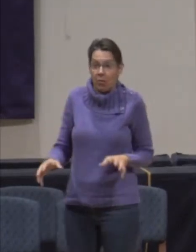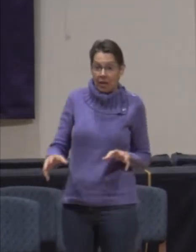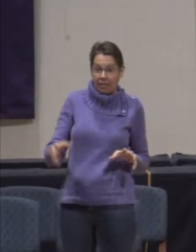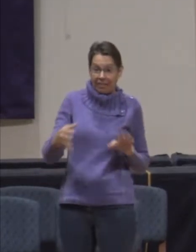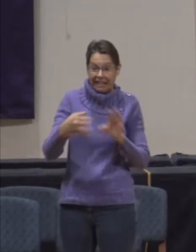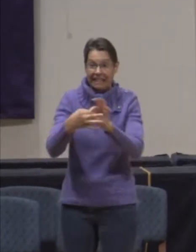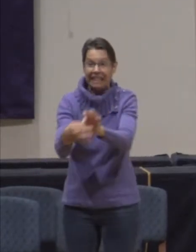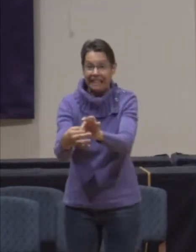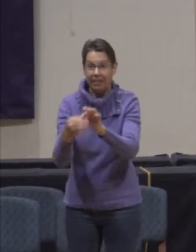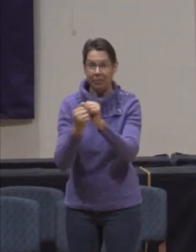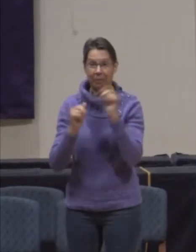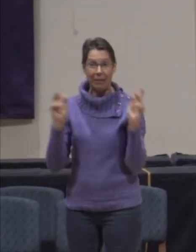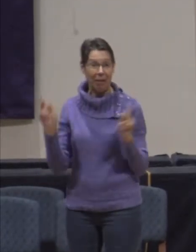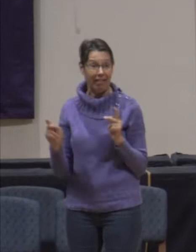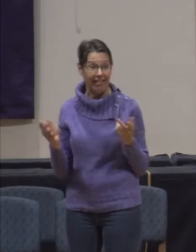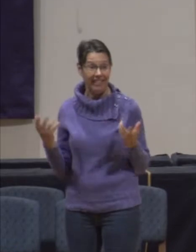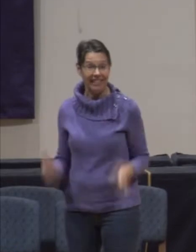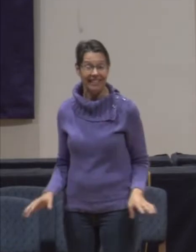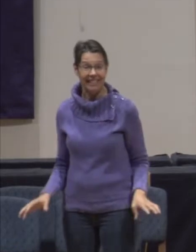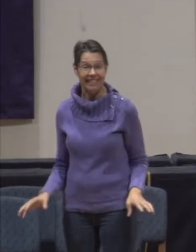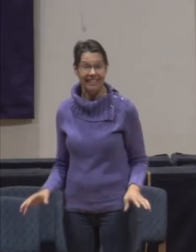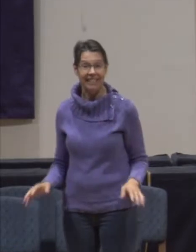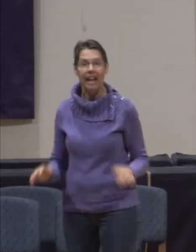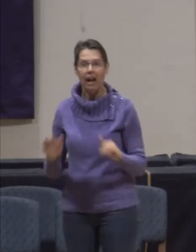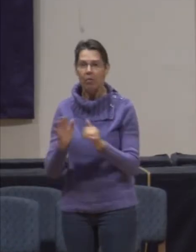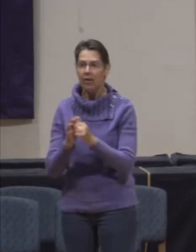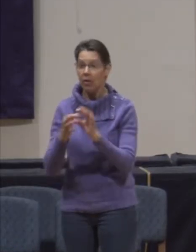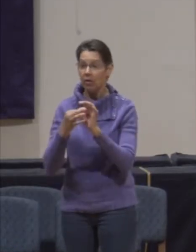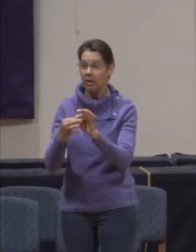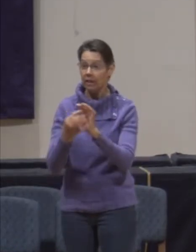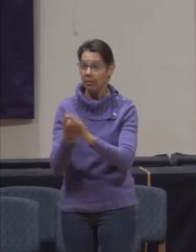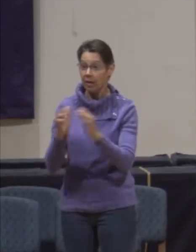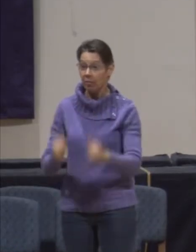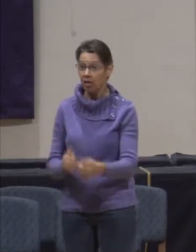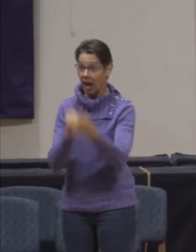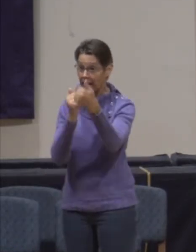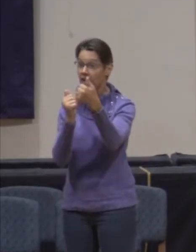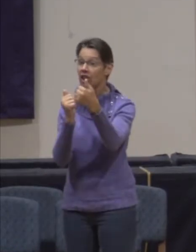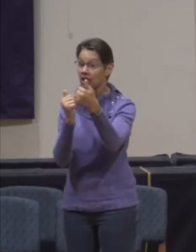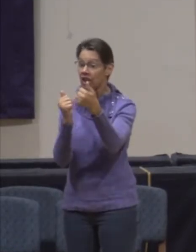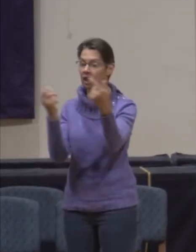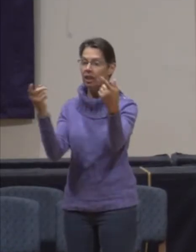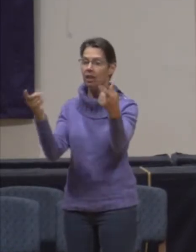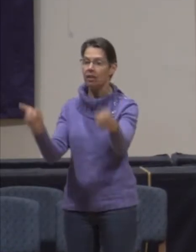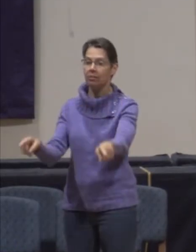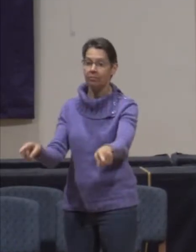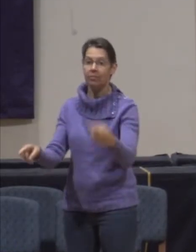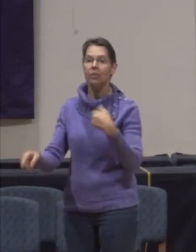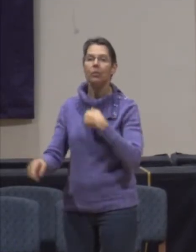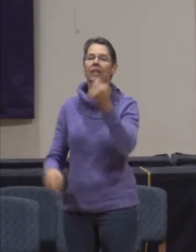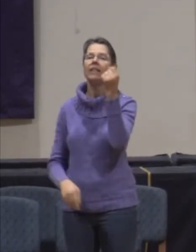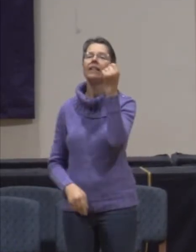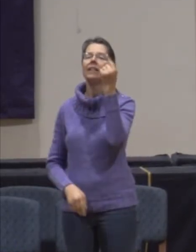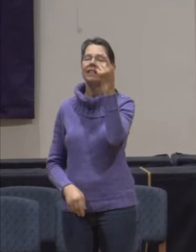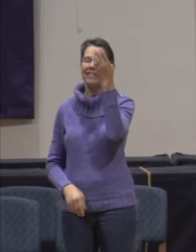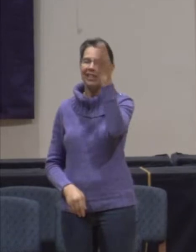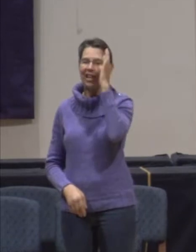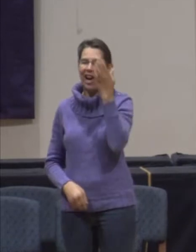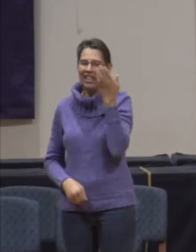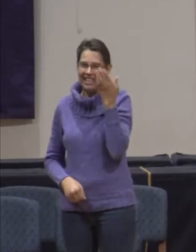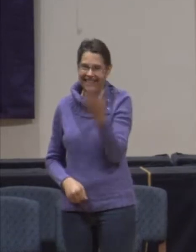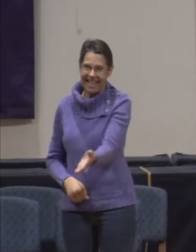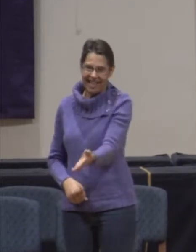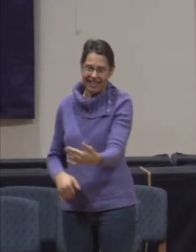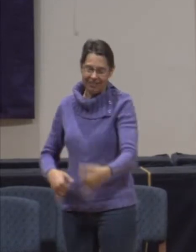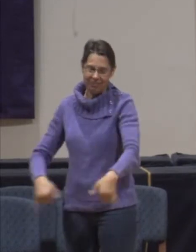anyone. And when those connections become most challenging, perhaps, is when we understand that God is in the midst of